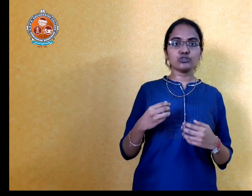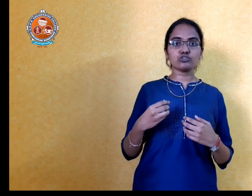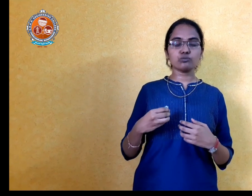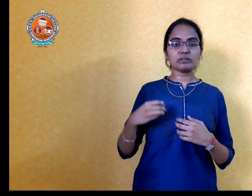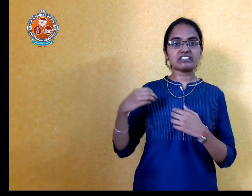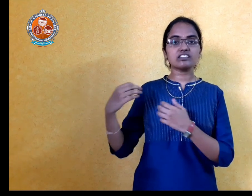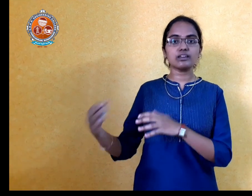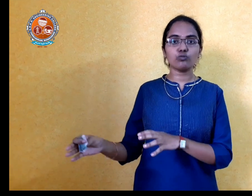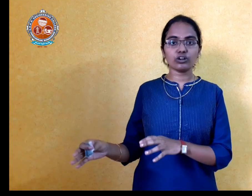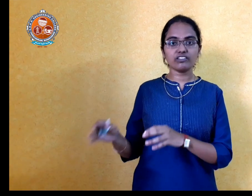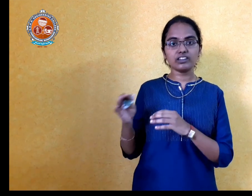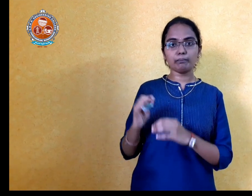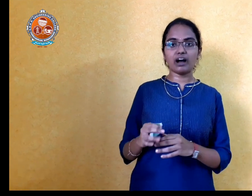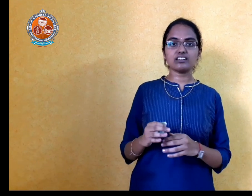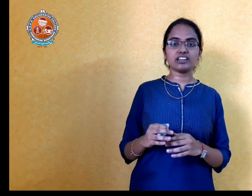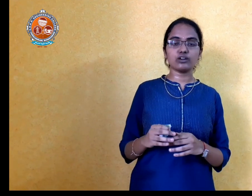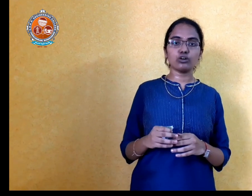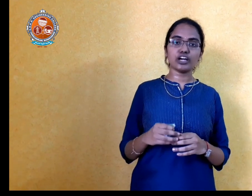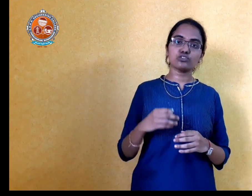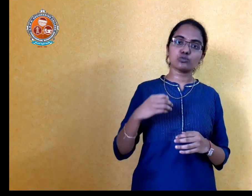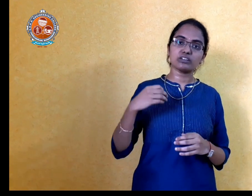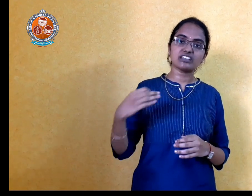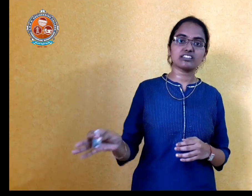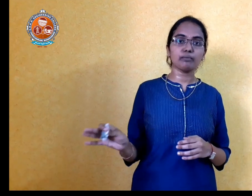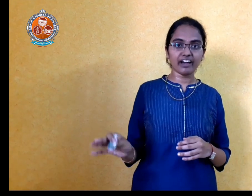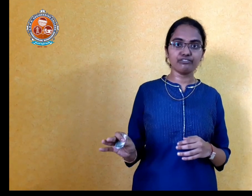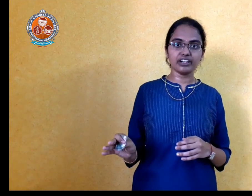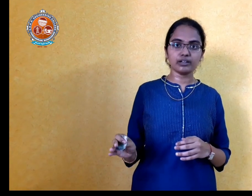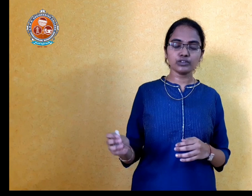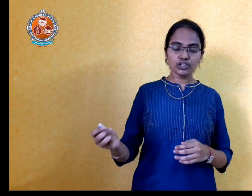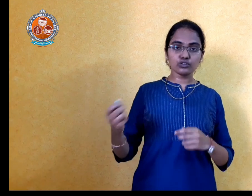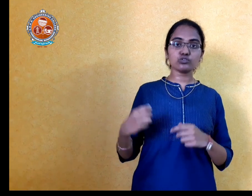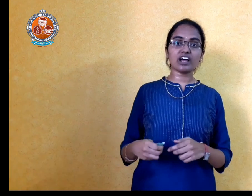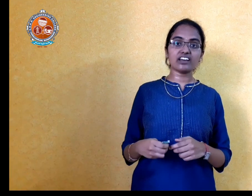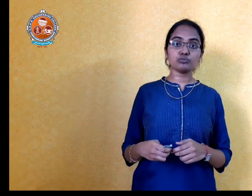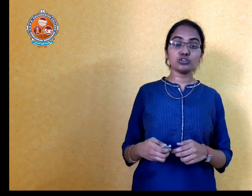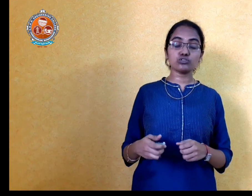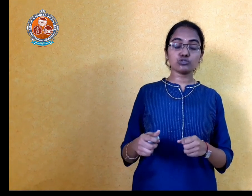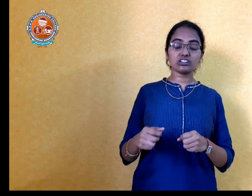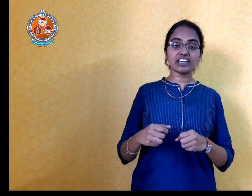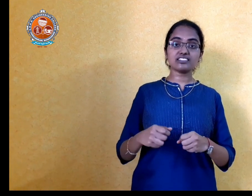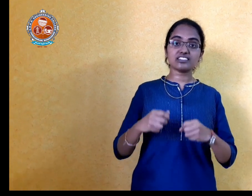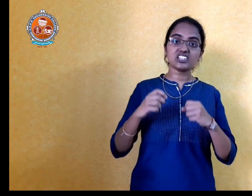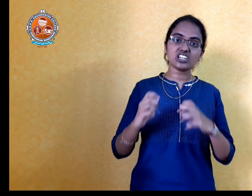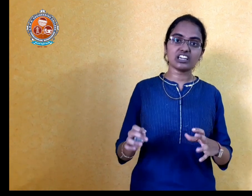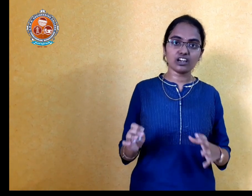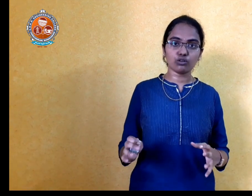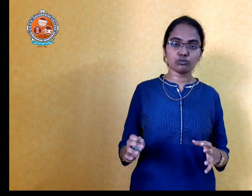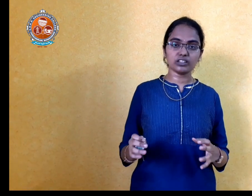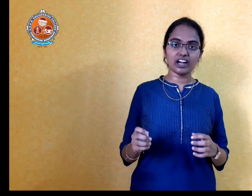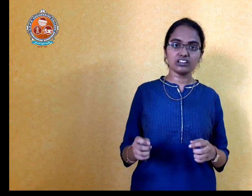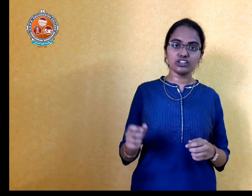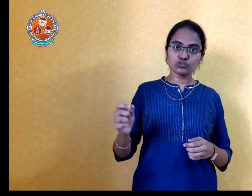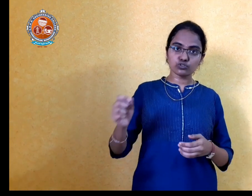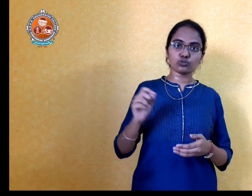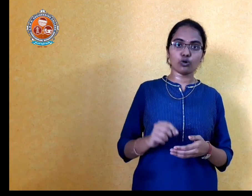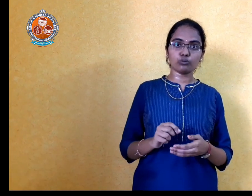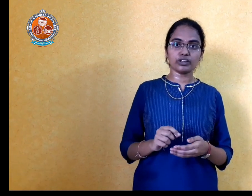I used to message him. Whatever the marks I got, I used to message him every day. He used to ask me. used to take such a care on me that he used to tell me.